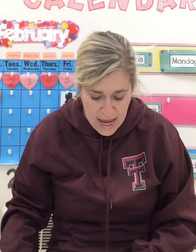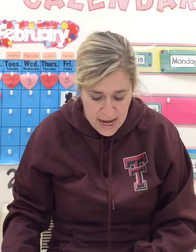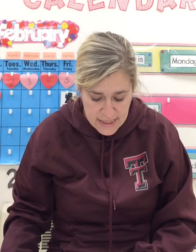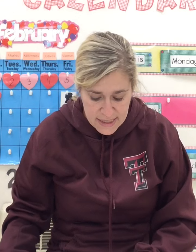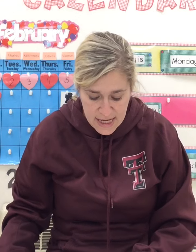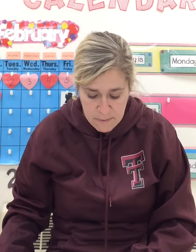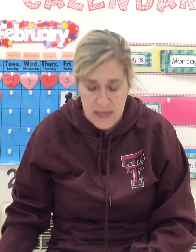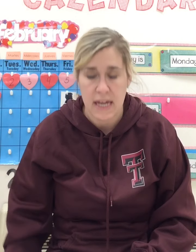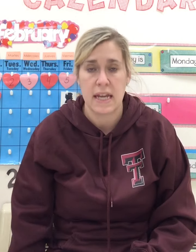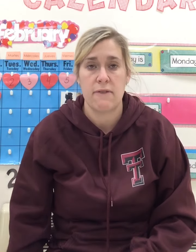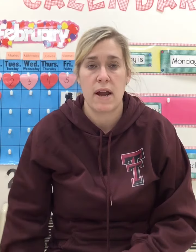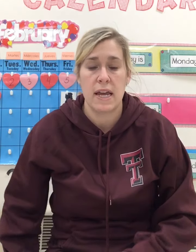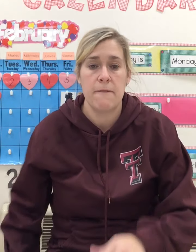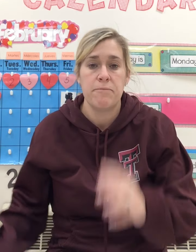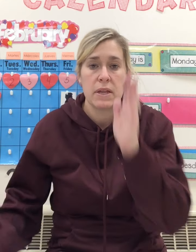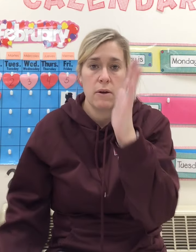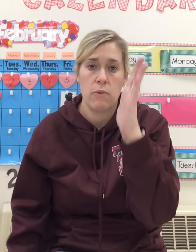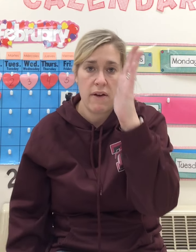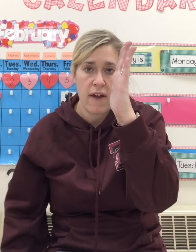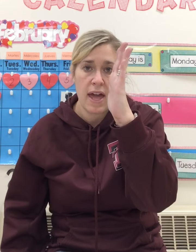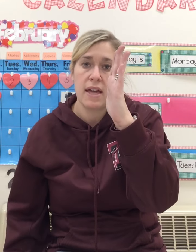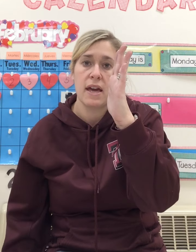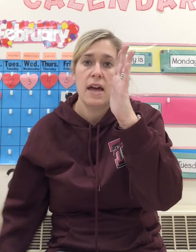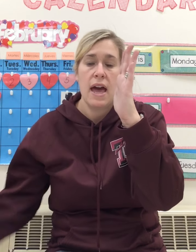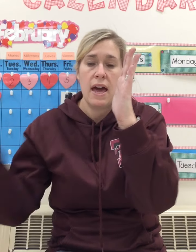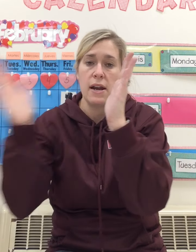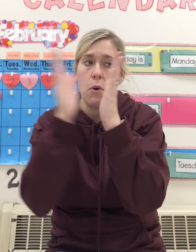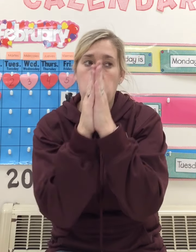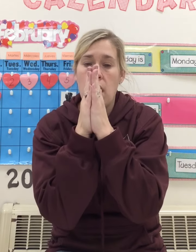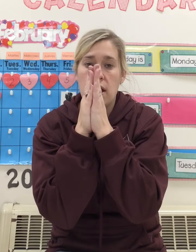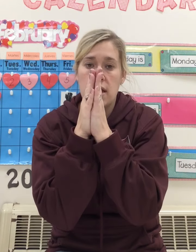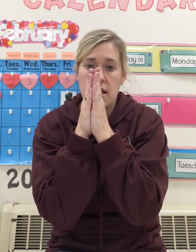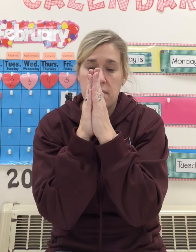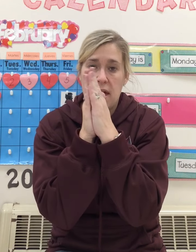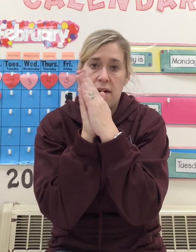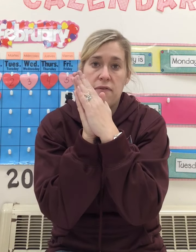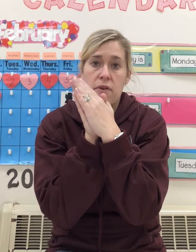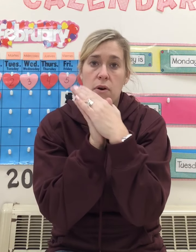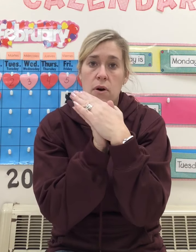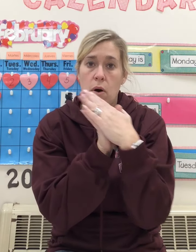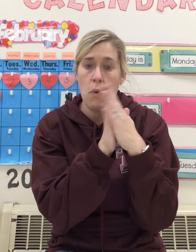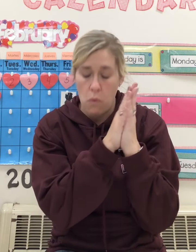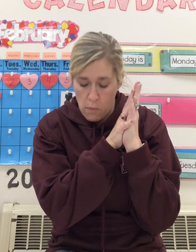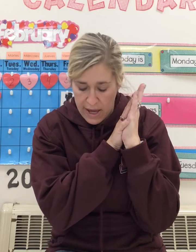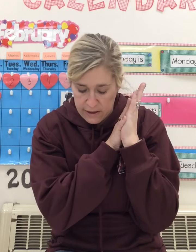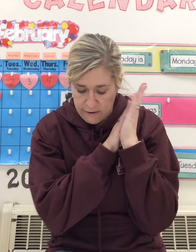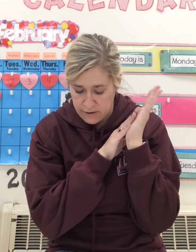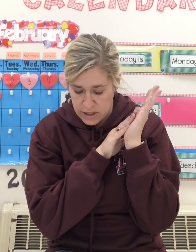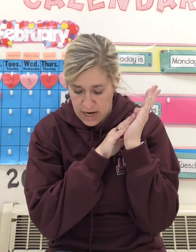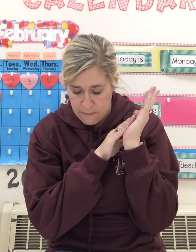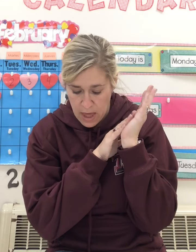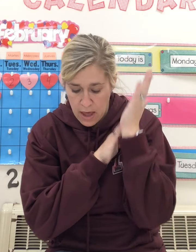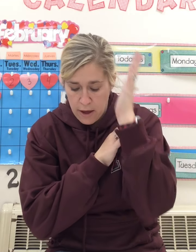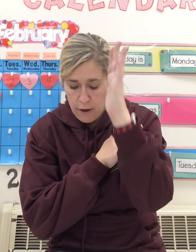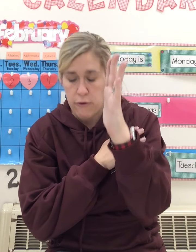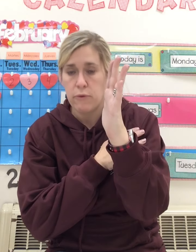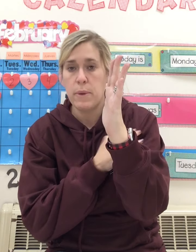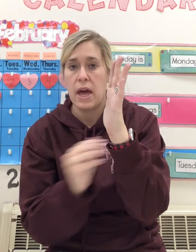add to the beginning. Ready? We have A-K. Add a W. And now we have Wake. Good job. O-M.